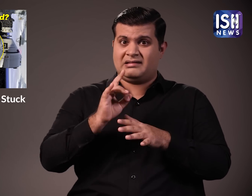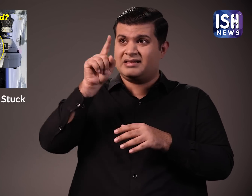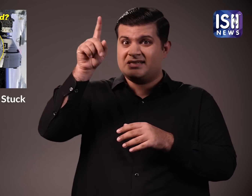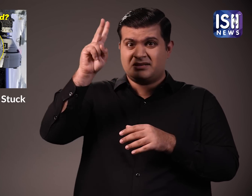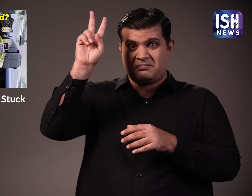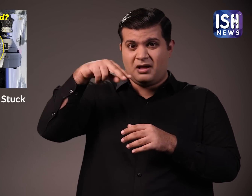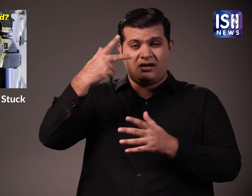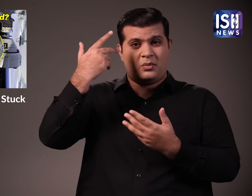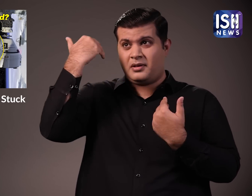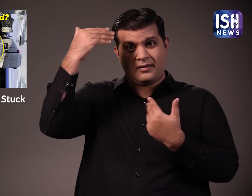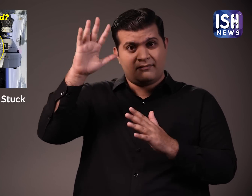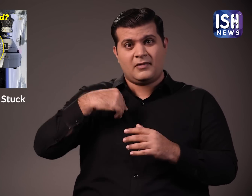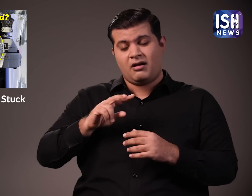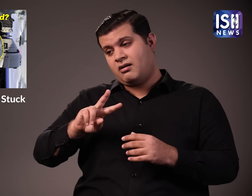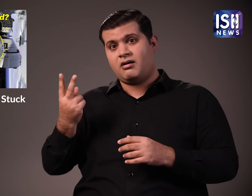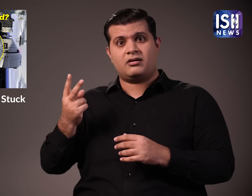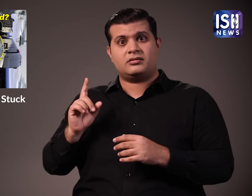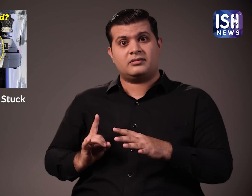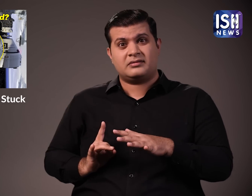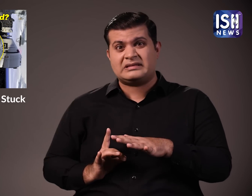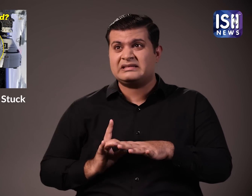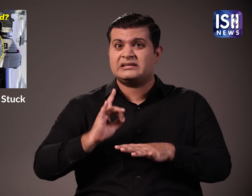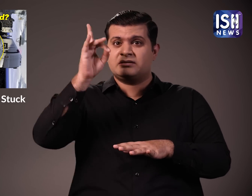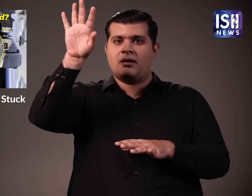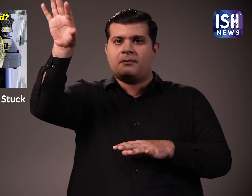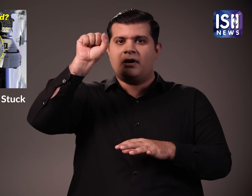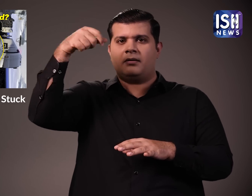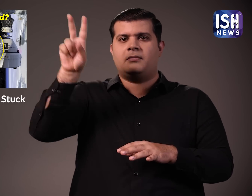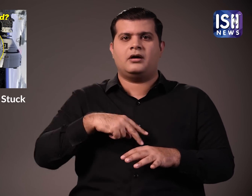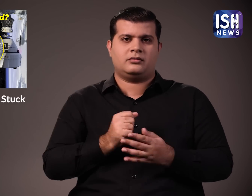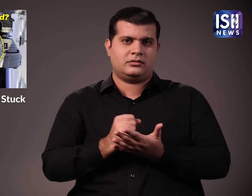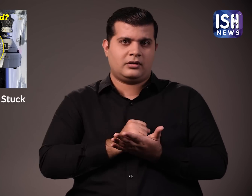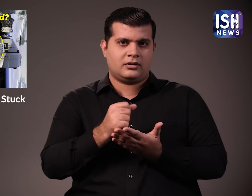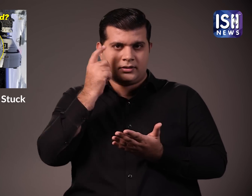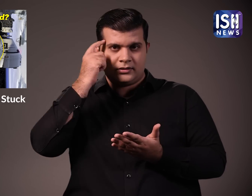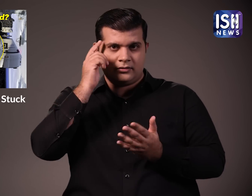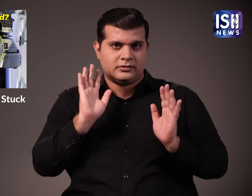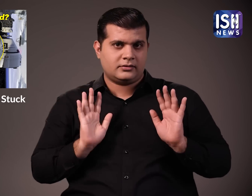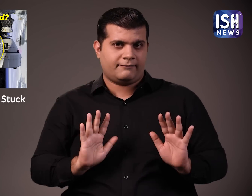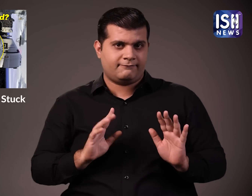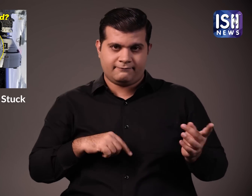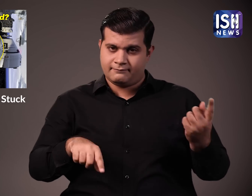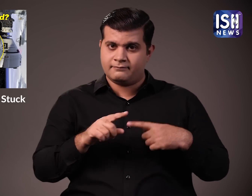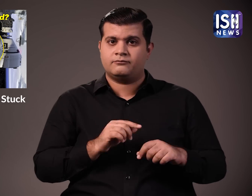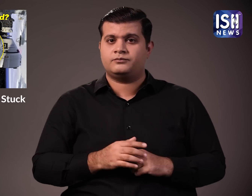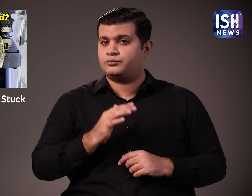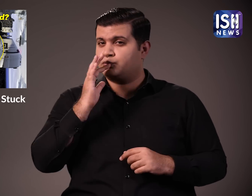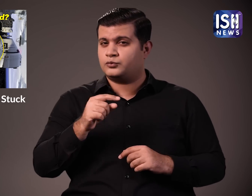NASA and Boeing are working hard to bring the two astronauts back and they are thinking to send another spacecraft